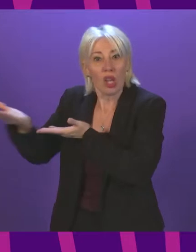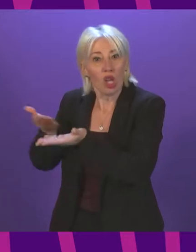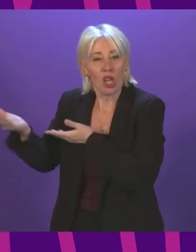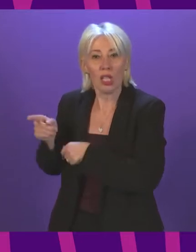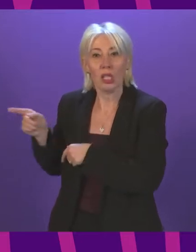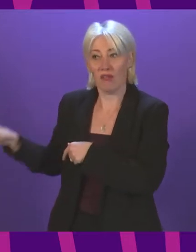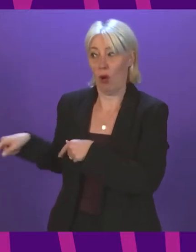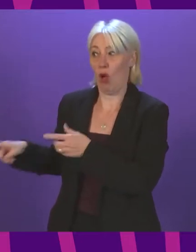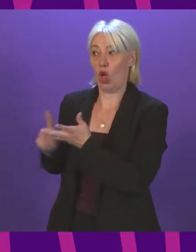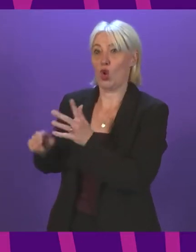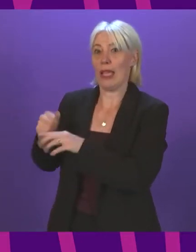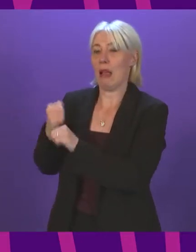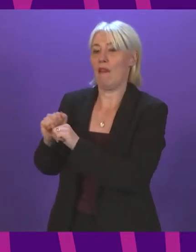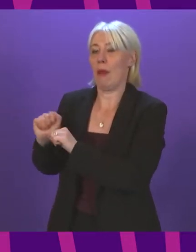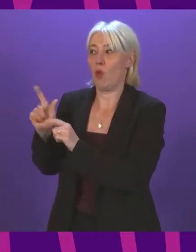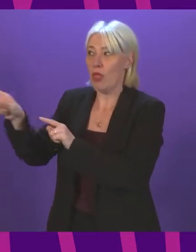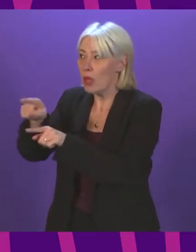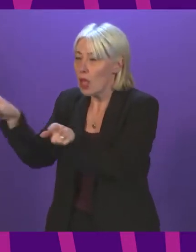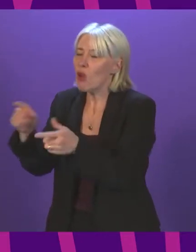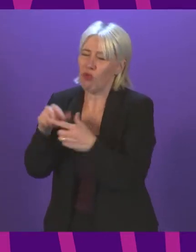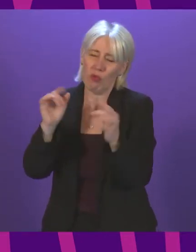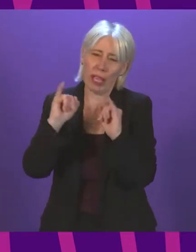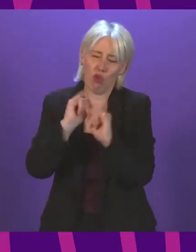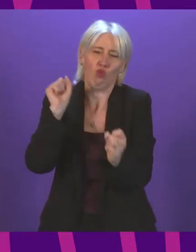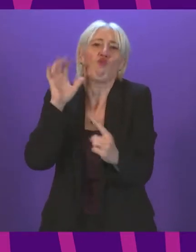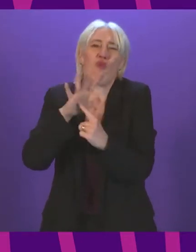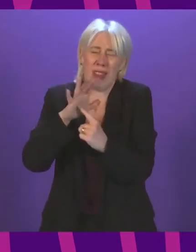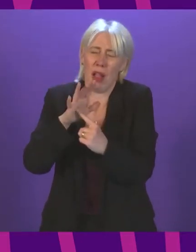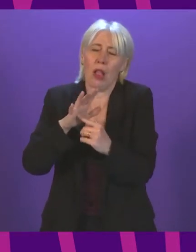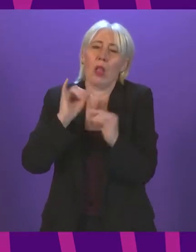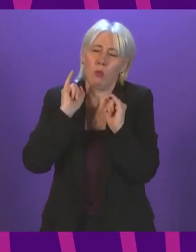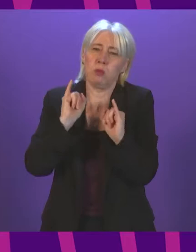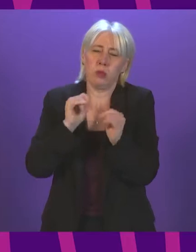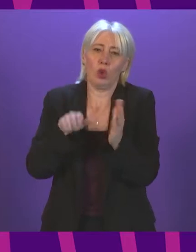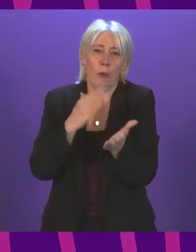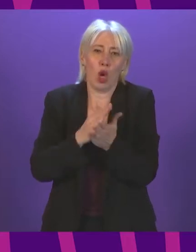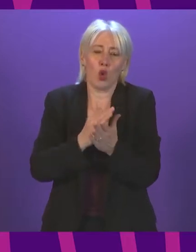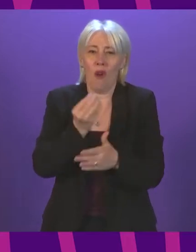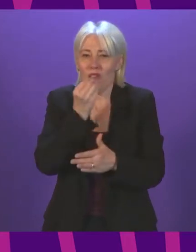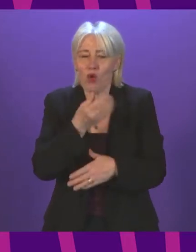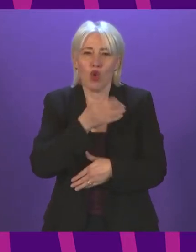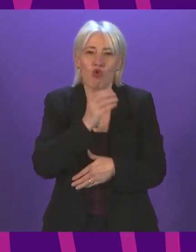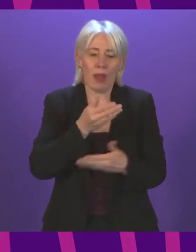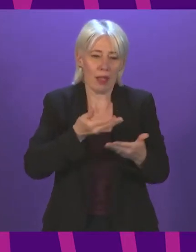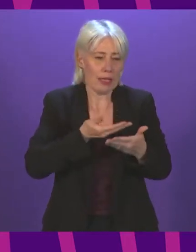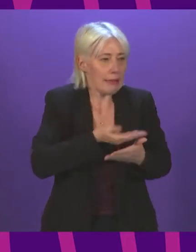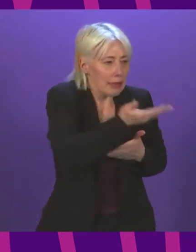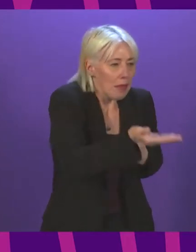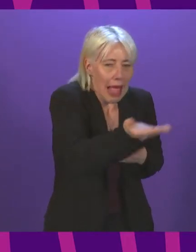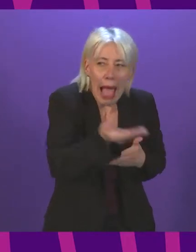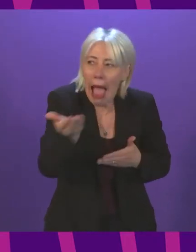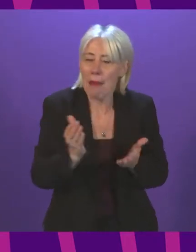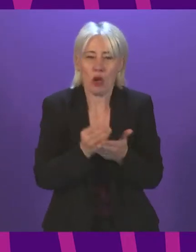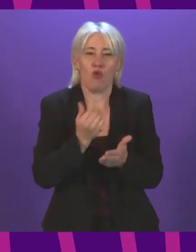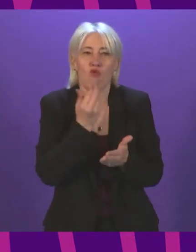absolutely critical now in relation to keeping our food and drink supply chains going and to keep the food on our